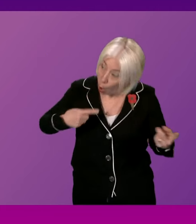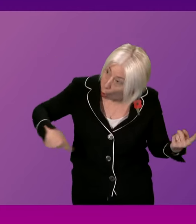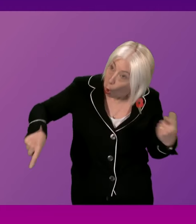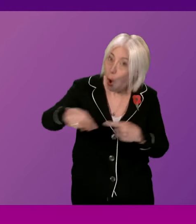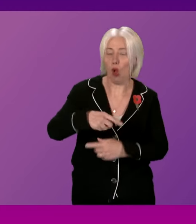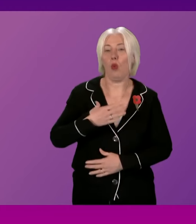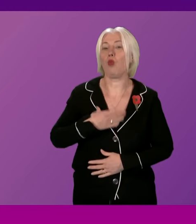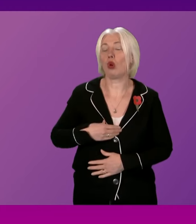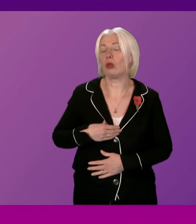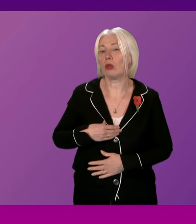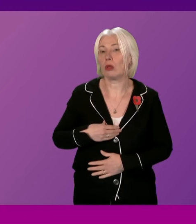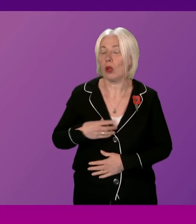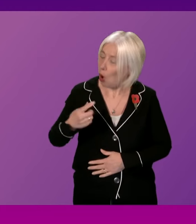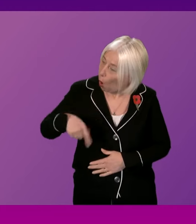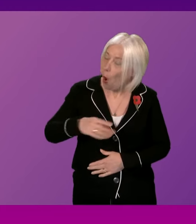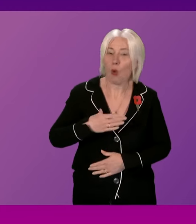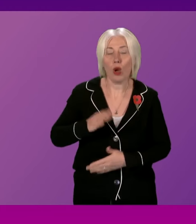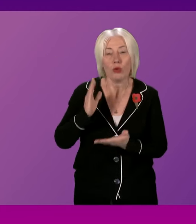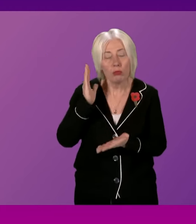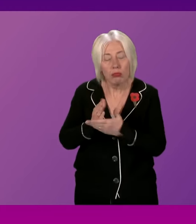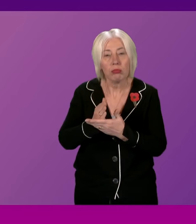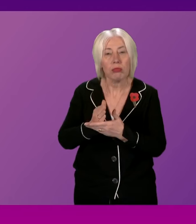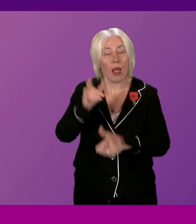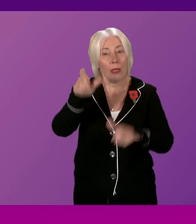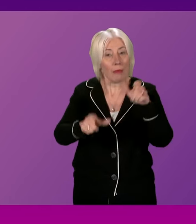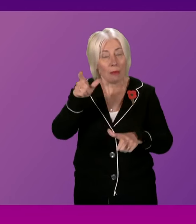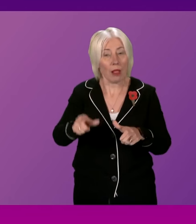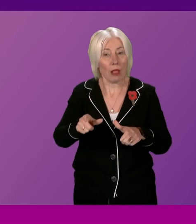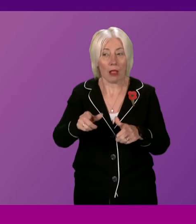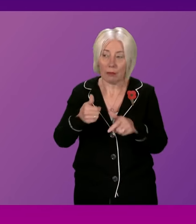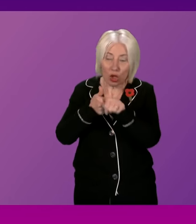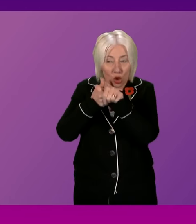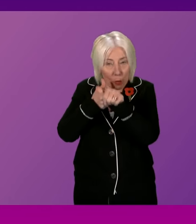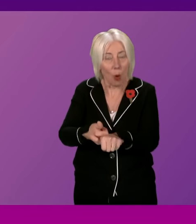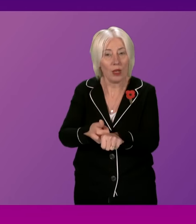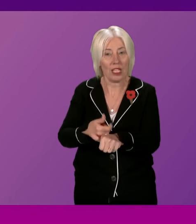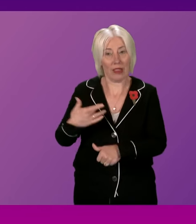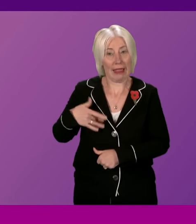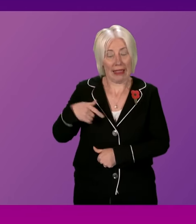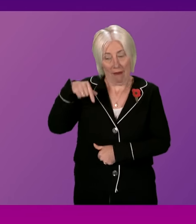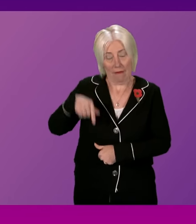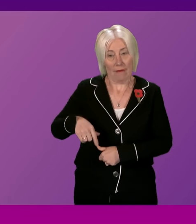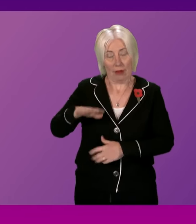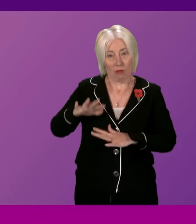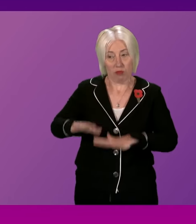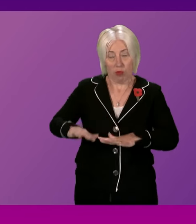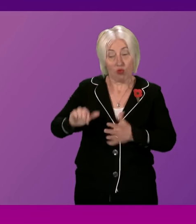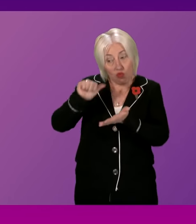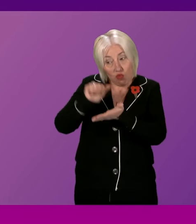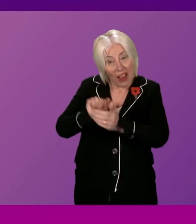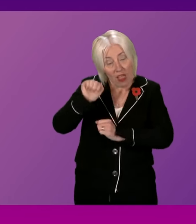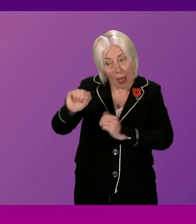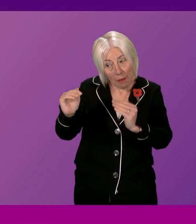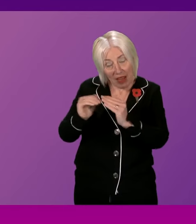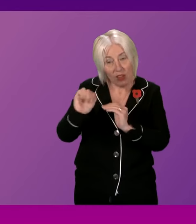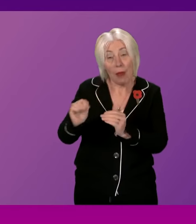Alexander Burnett will agree with this, to ensure that people are supported to be in a home that is absolutely right for them and